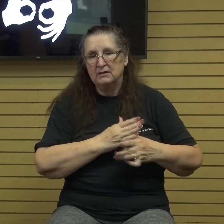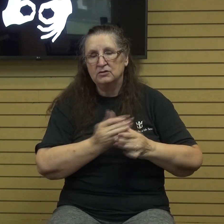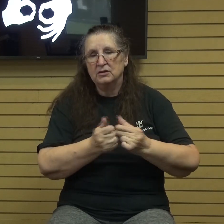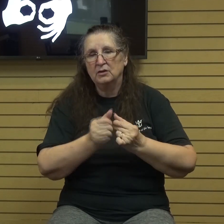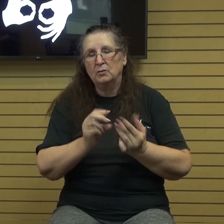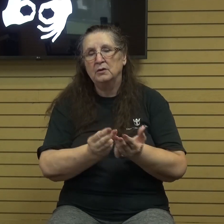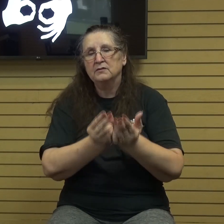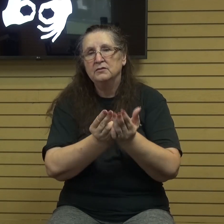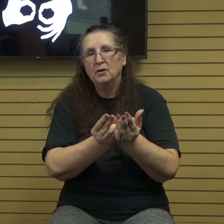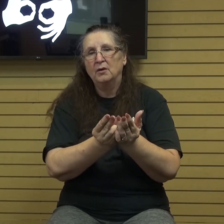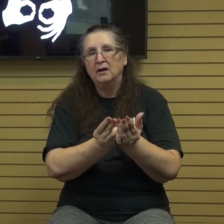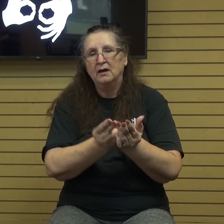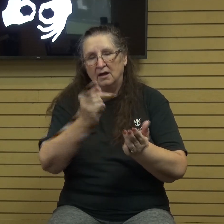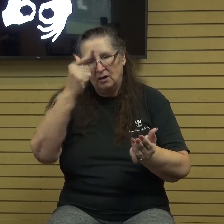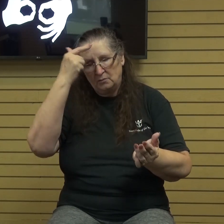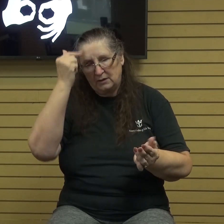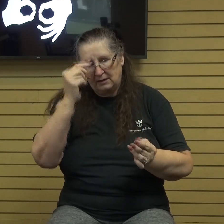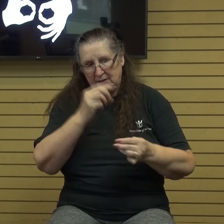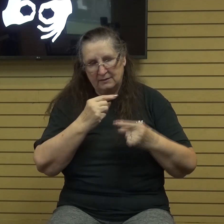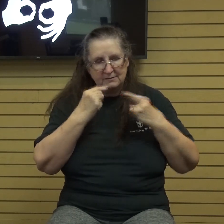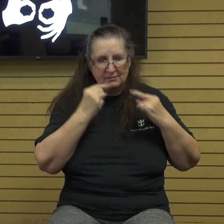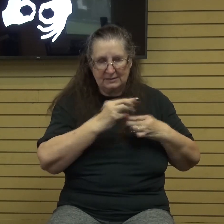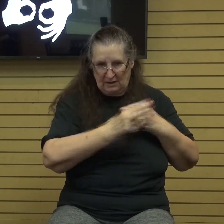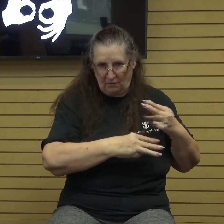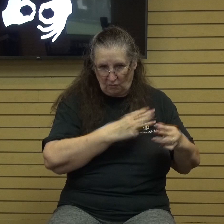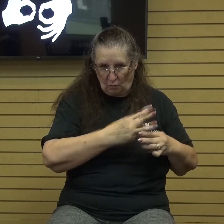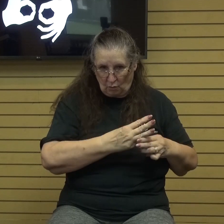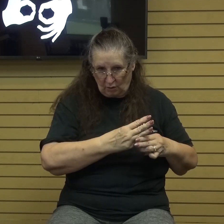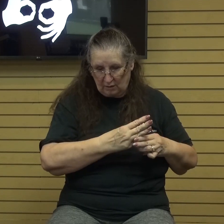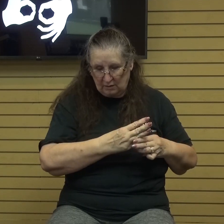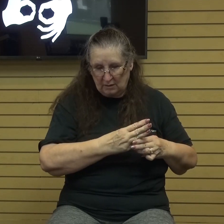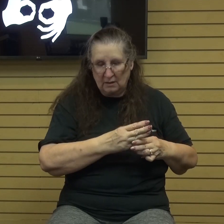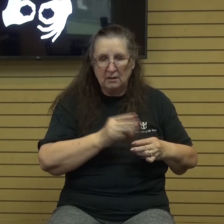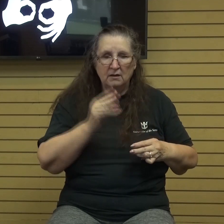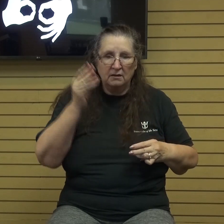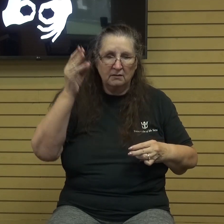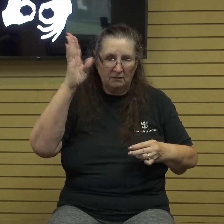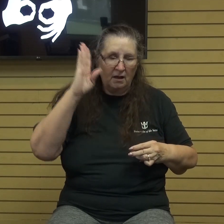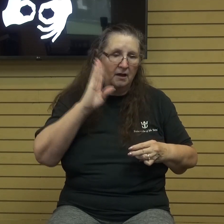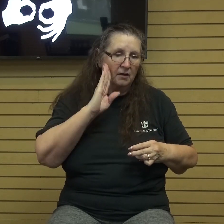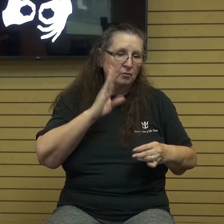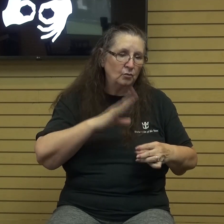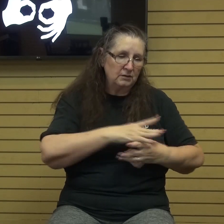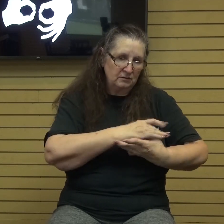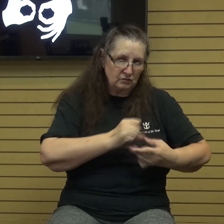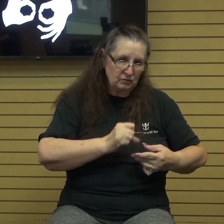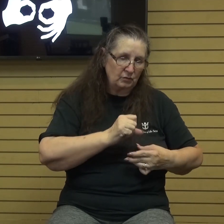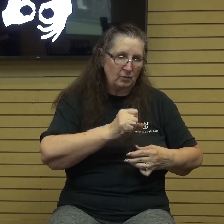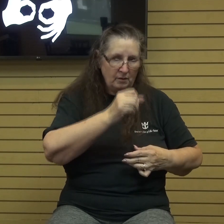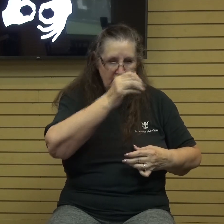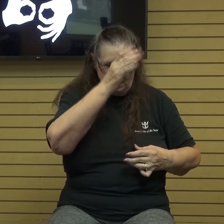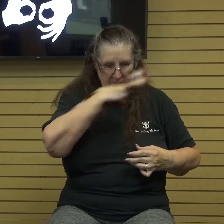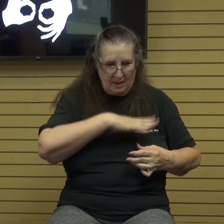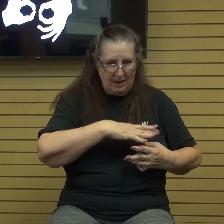that because of the sin of the world that he was going to destroy man and the entire world.